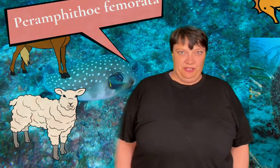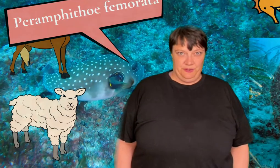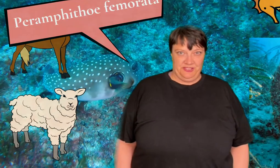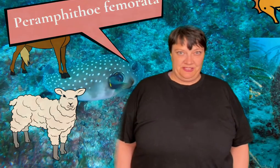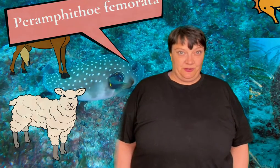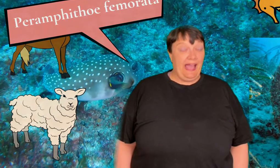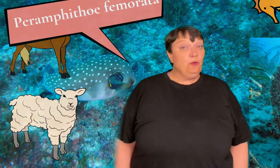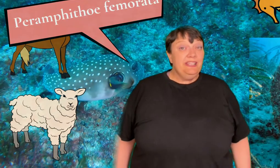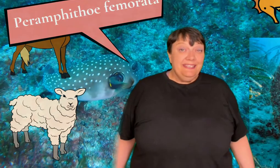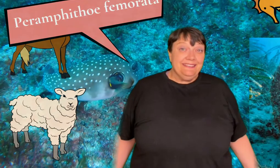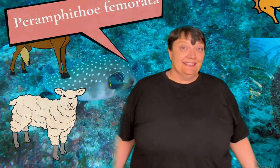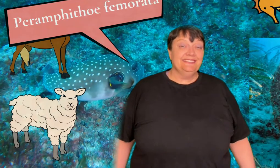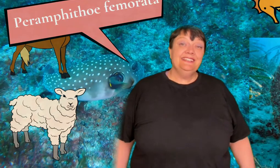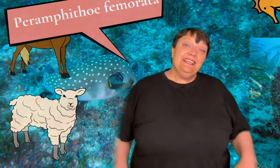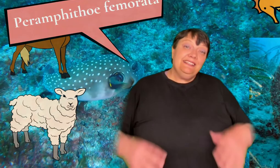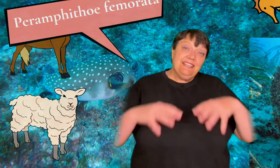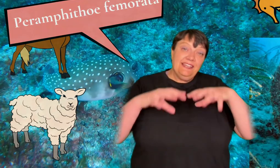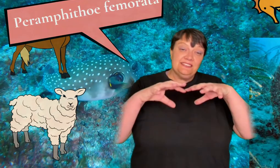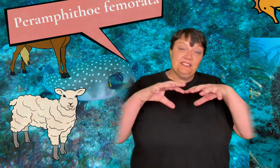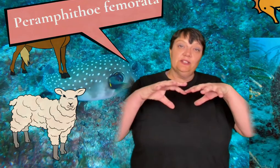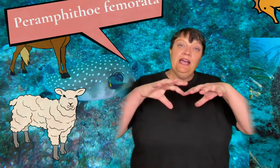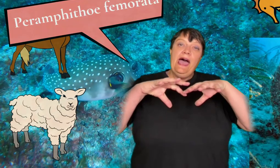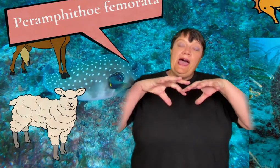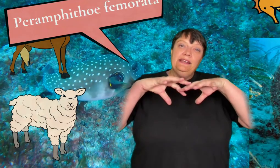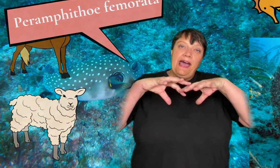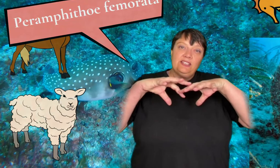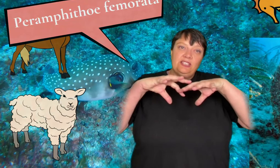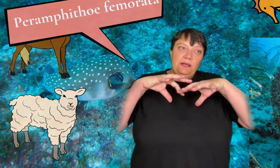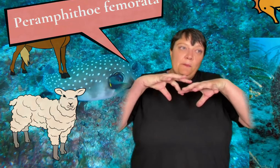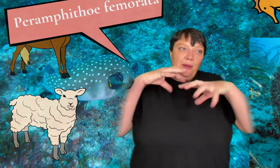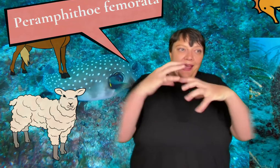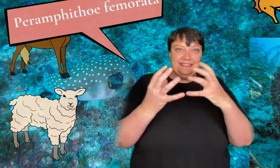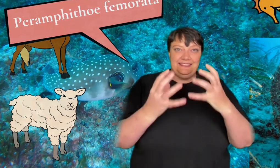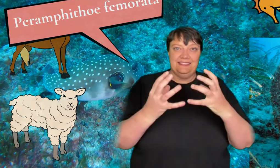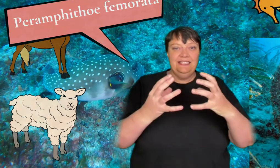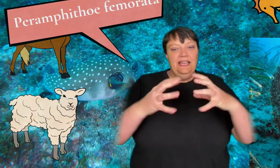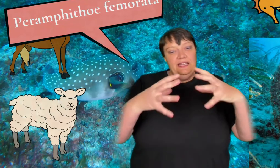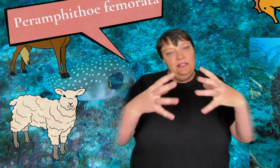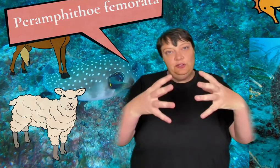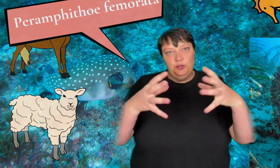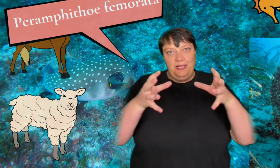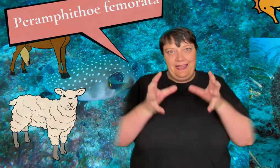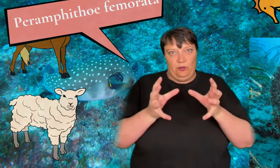that also produces silk and what it does is it takes silk and it actually plaits it